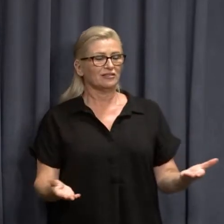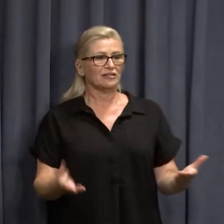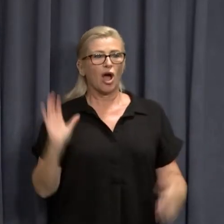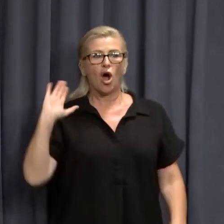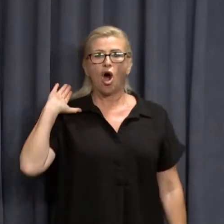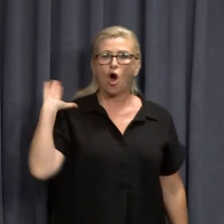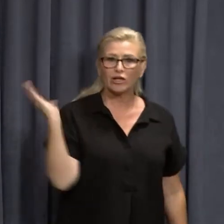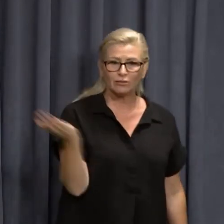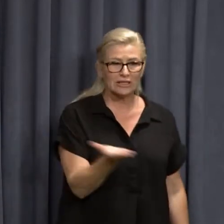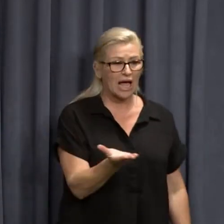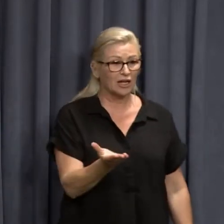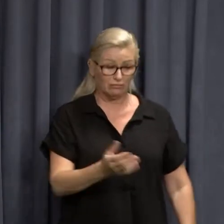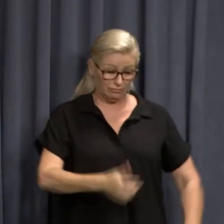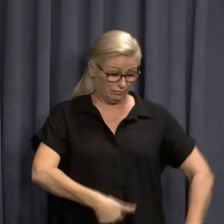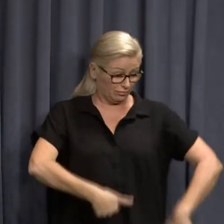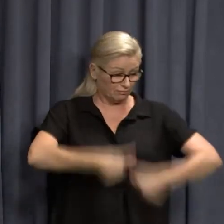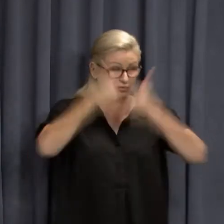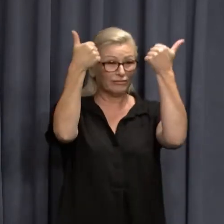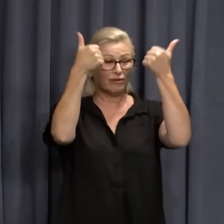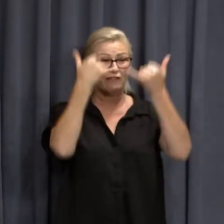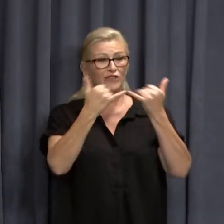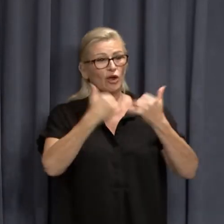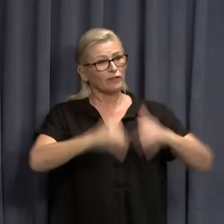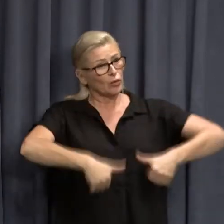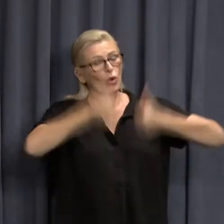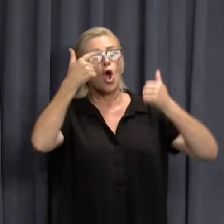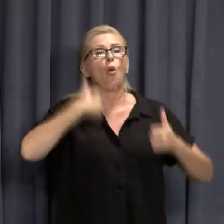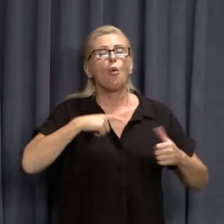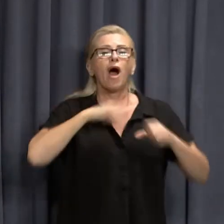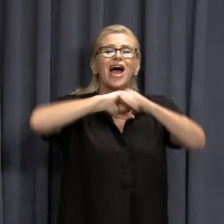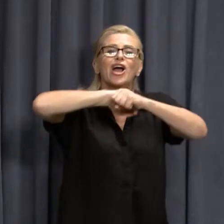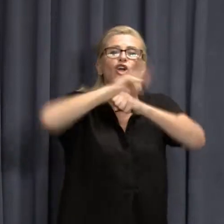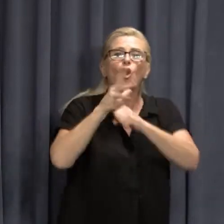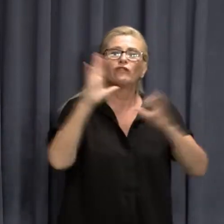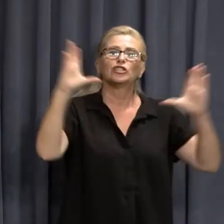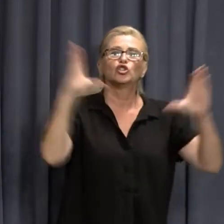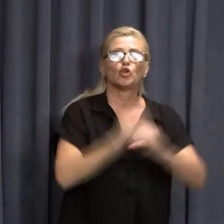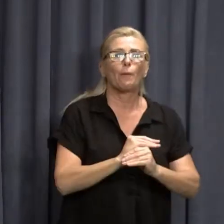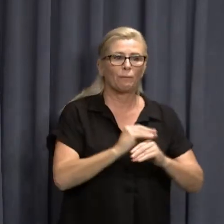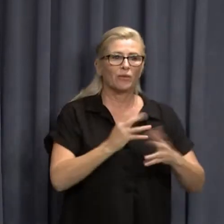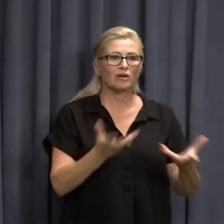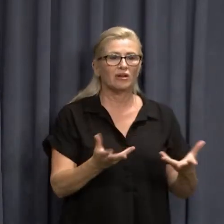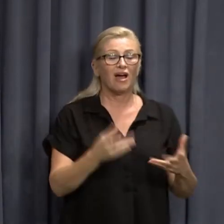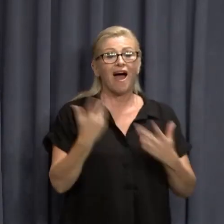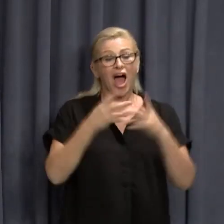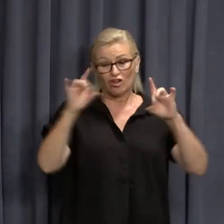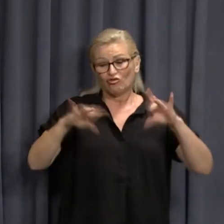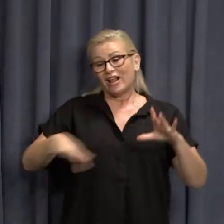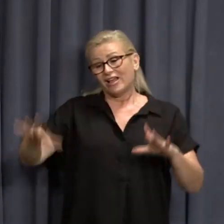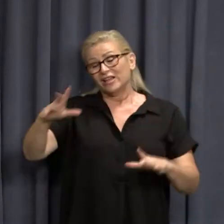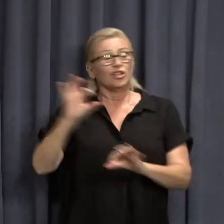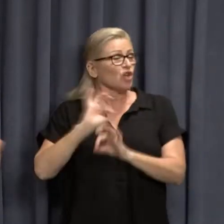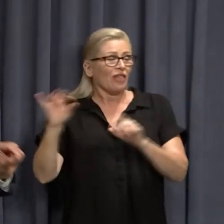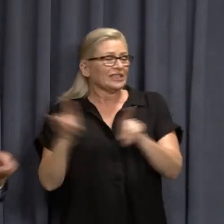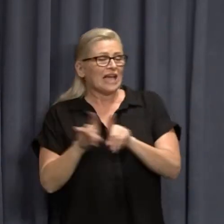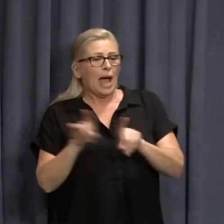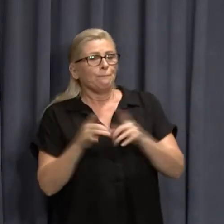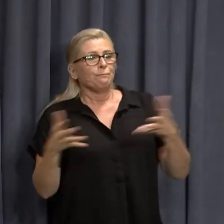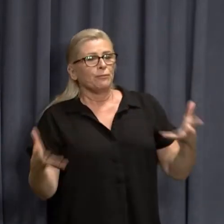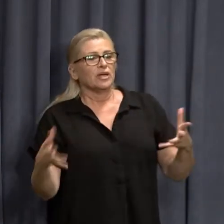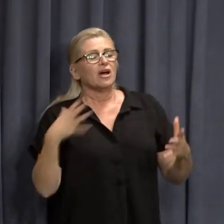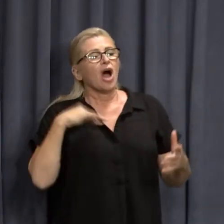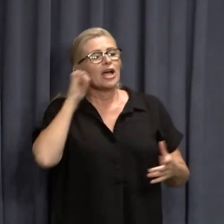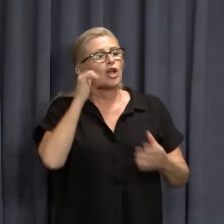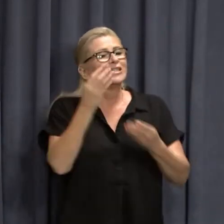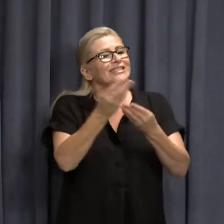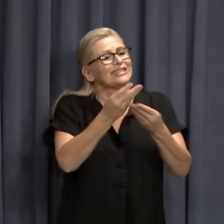Hospitality has gone gangbusters, because we've kept COVID out. In other states, that has not occurred. Now, I know there are certain parts of the industry